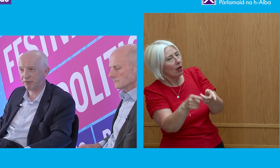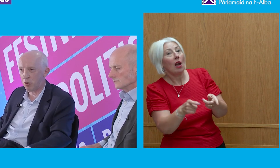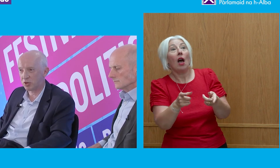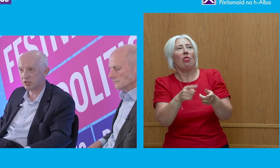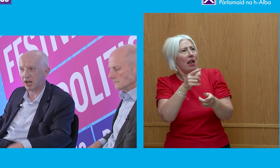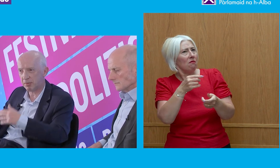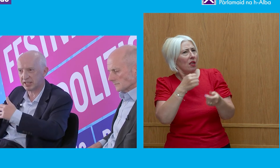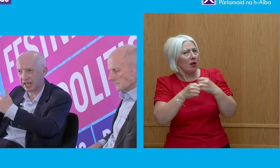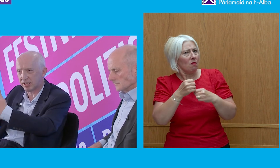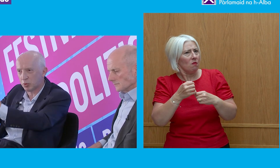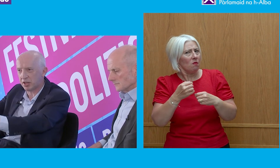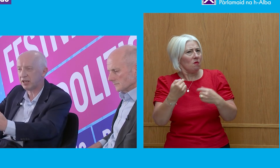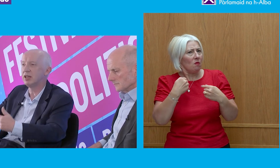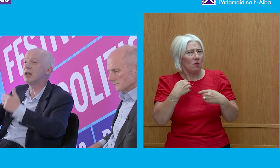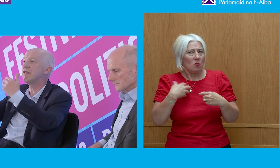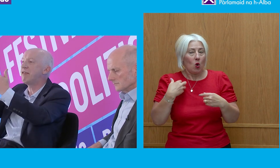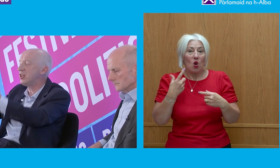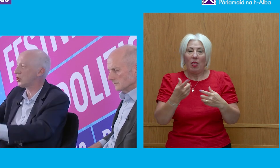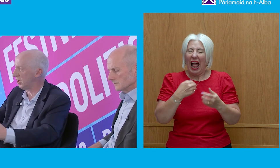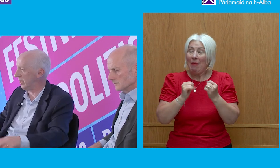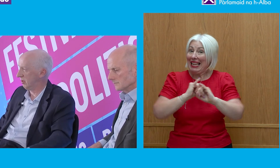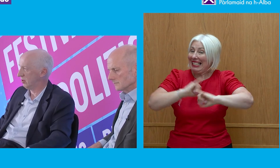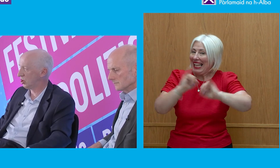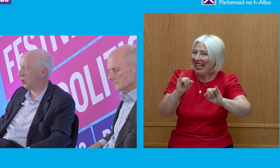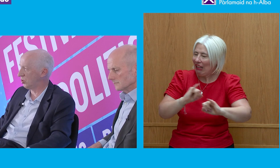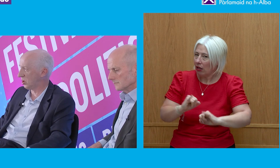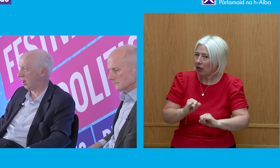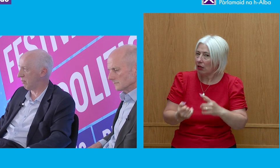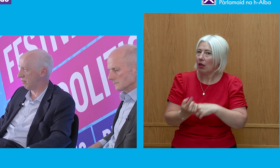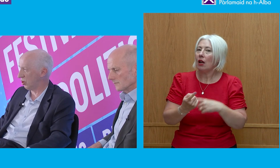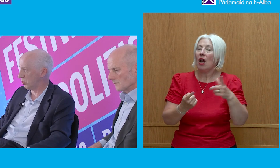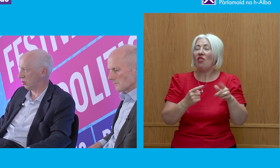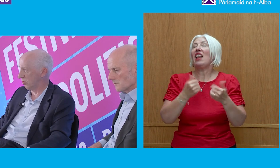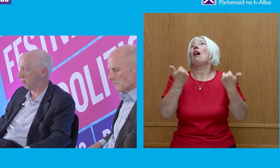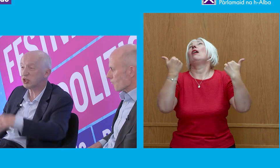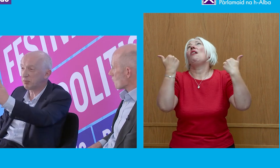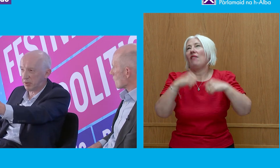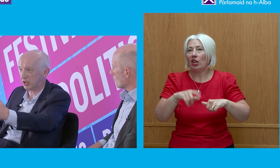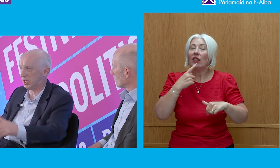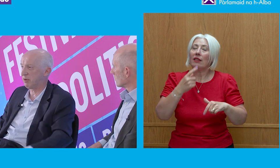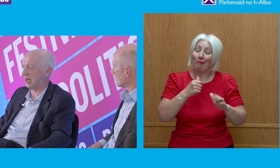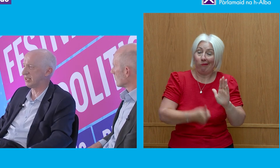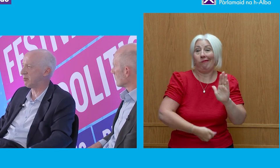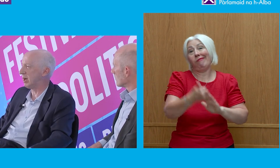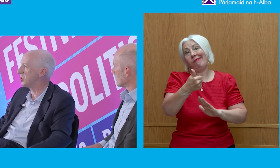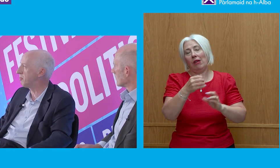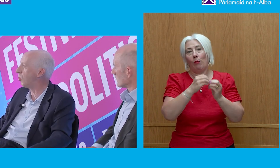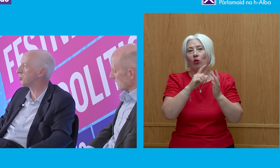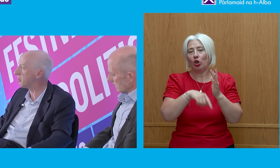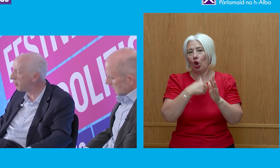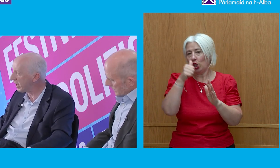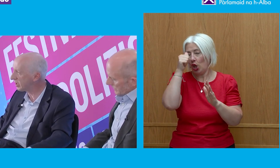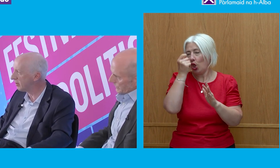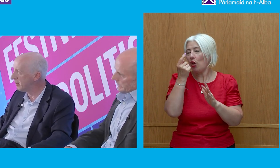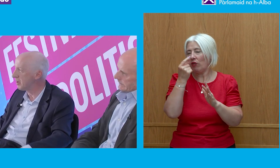very provoked, how many scandals were there? eventually chose to get rid of Johnson, possibly because they realised how damaged it